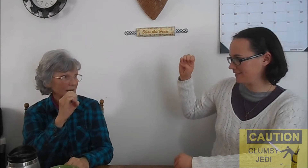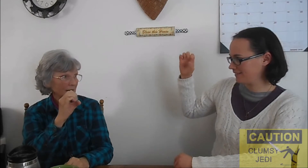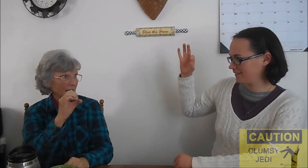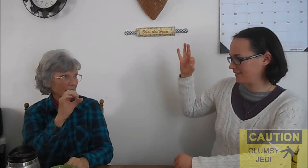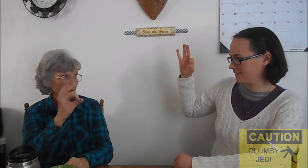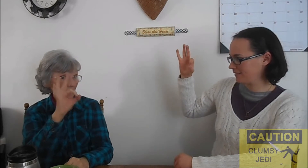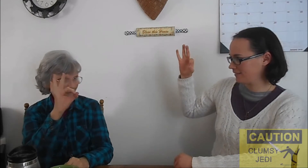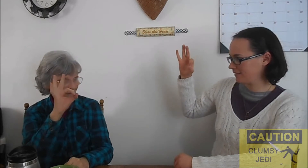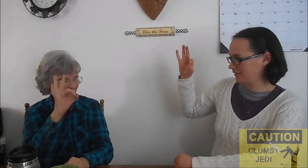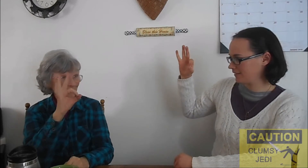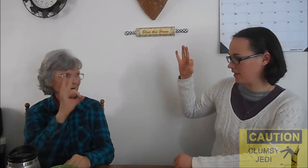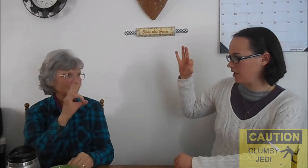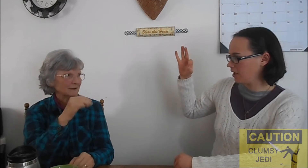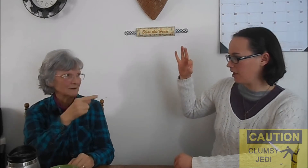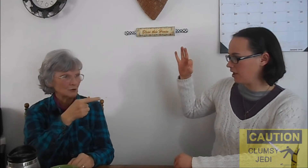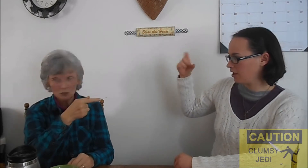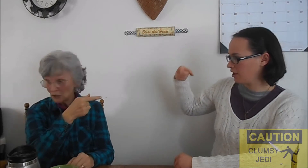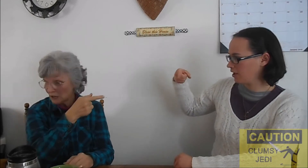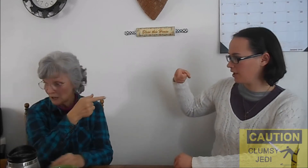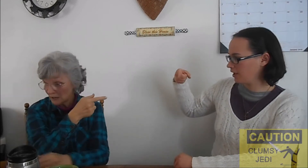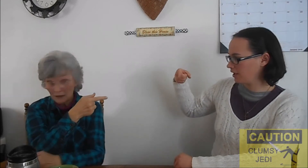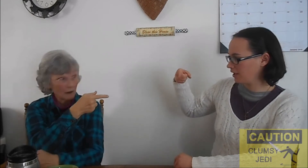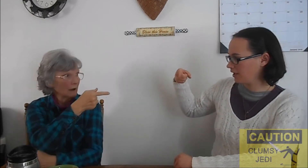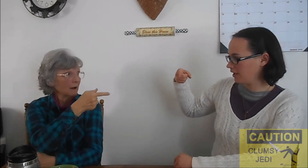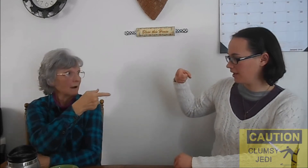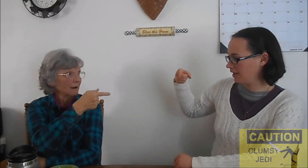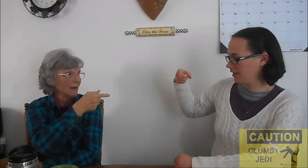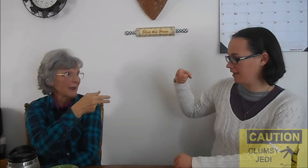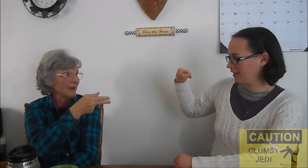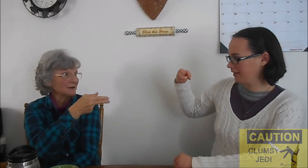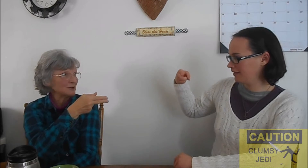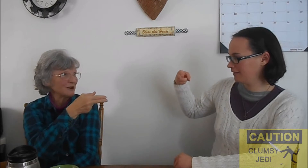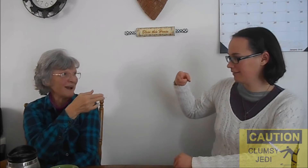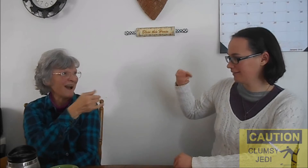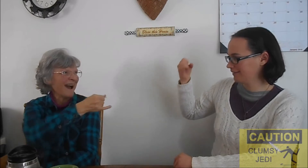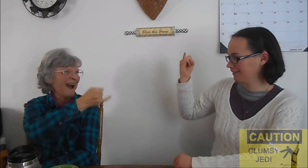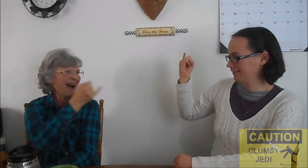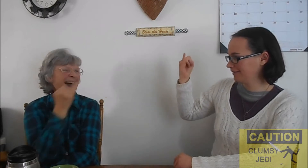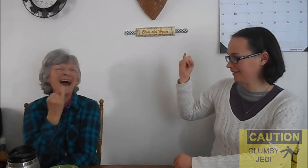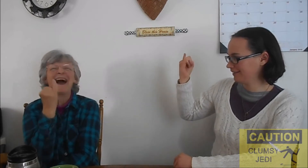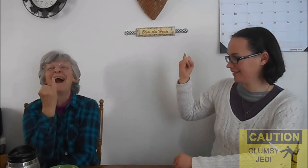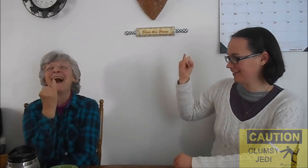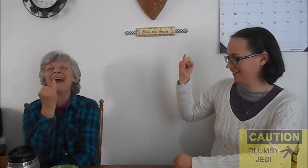3. 3. H. 4.